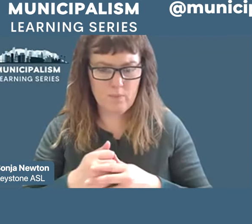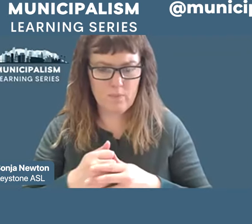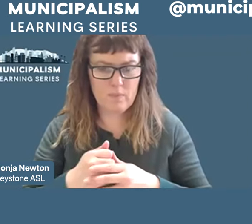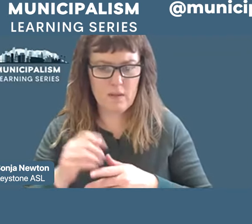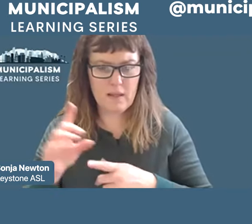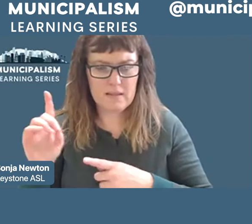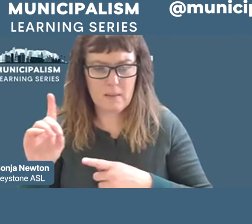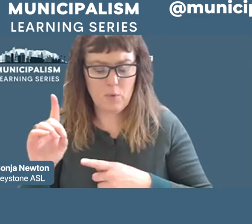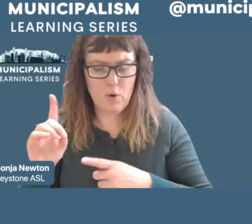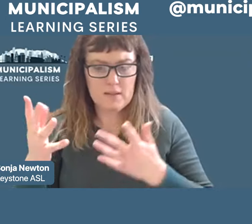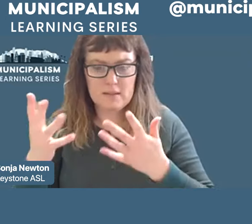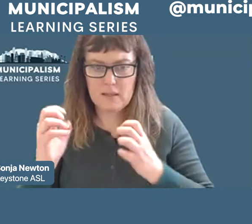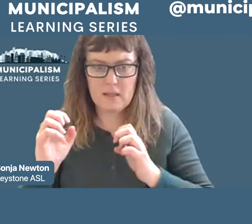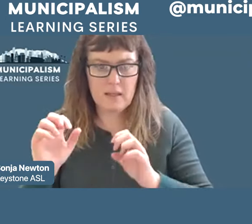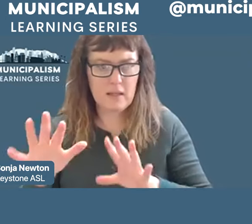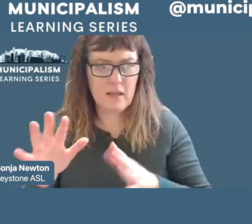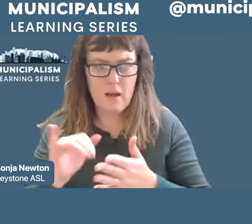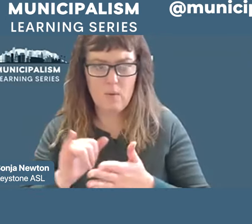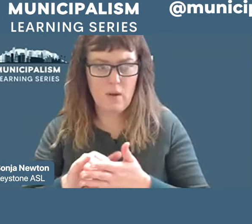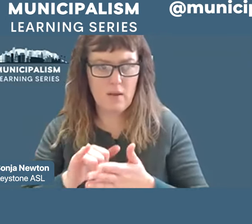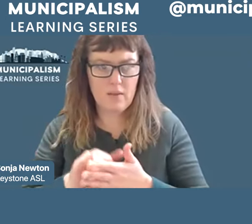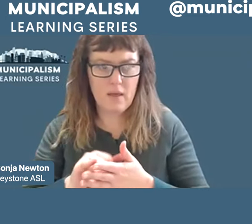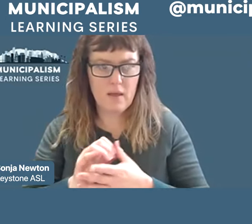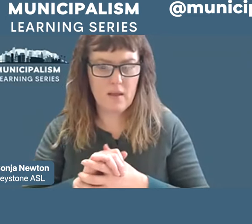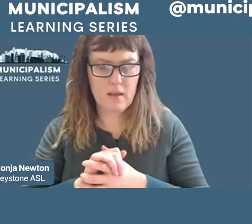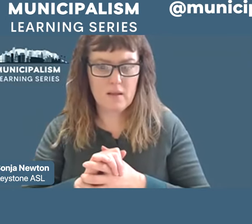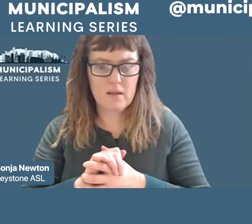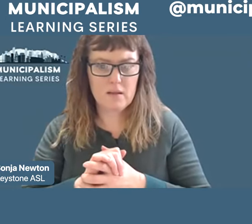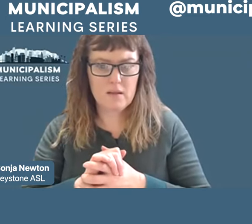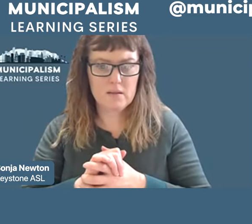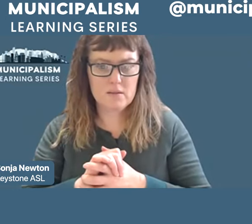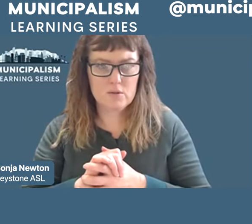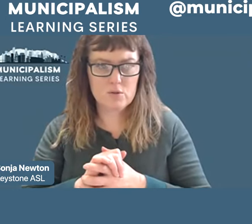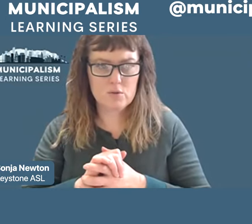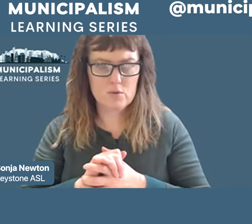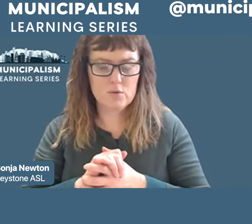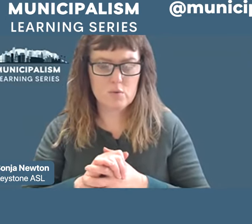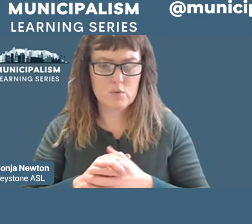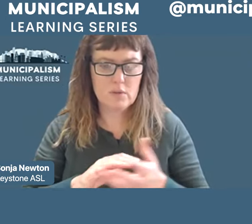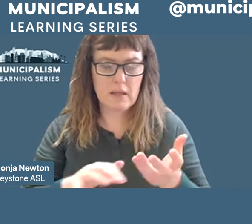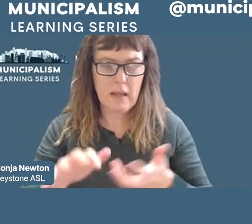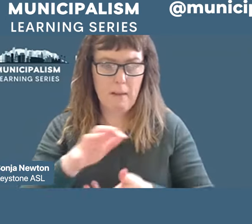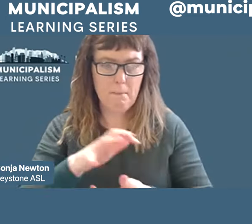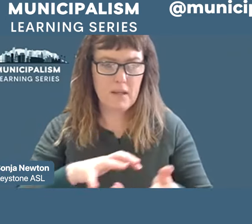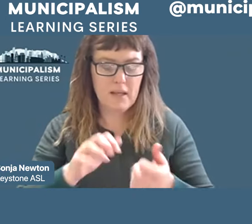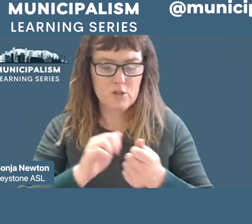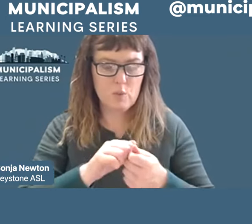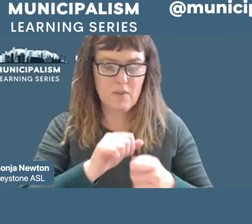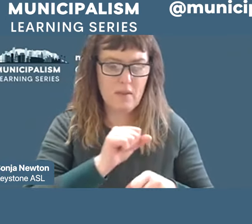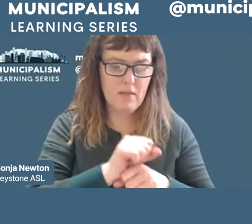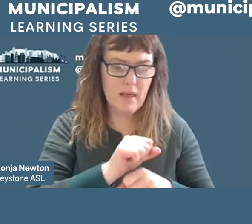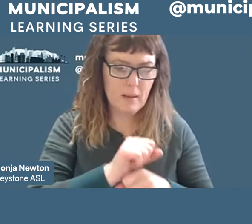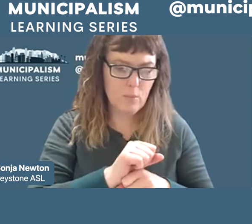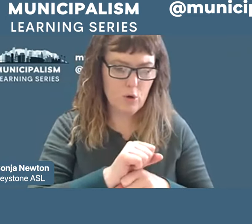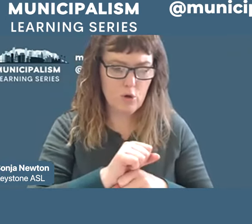endorse that and it was all of a combination of labor community organization and regional